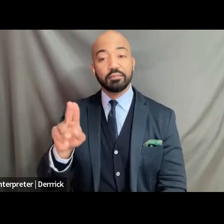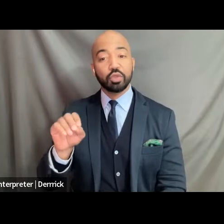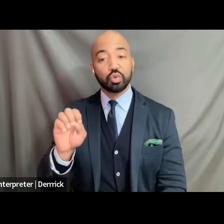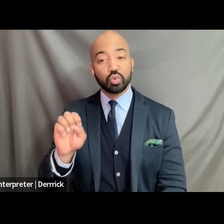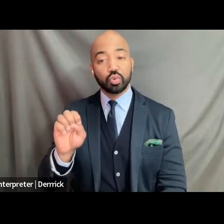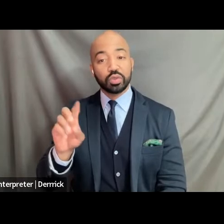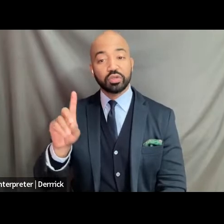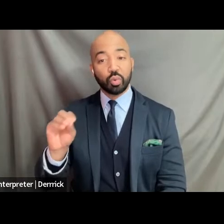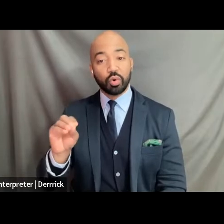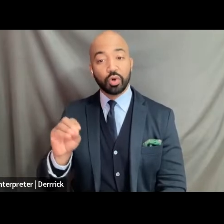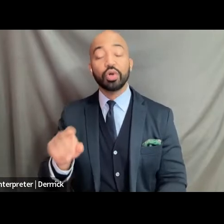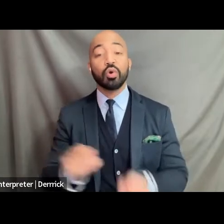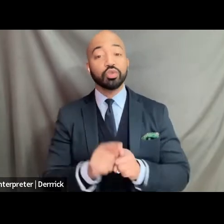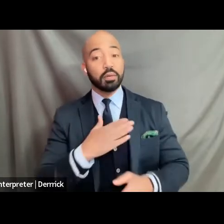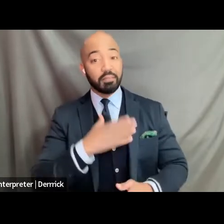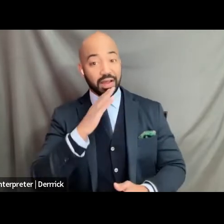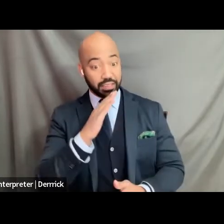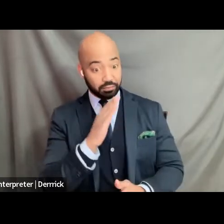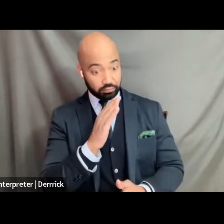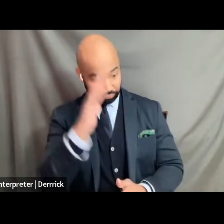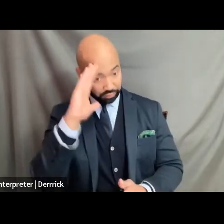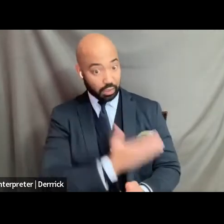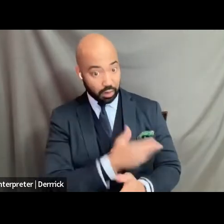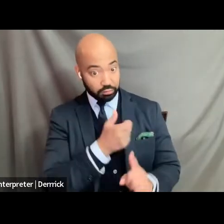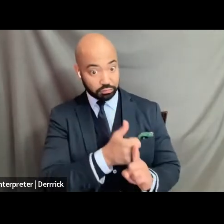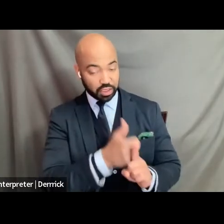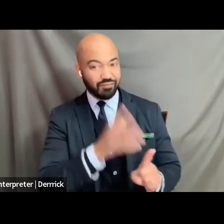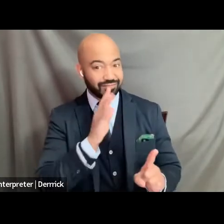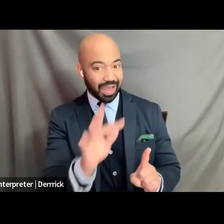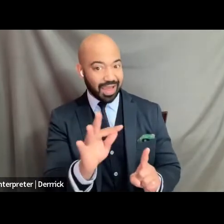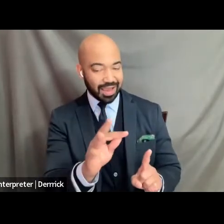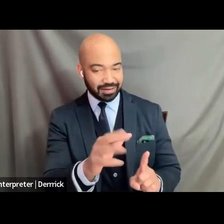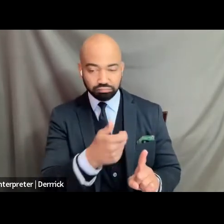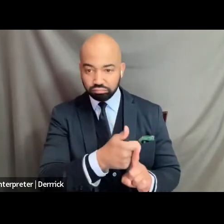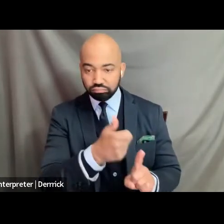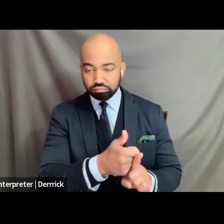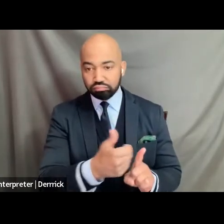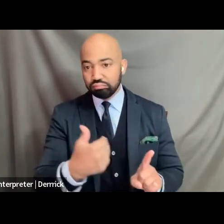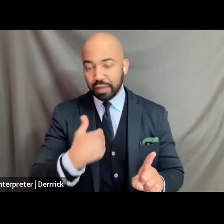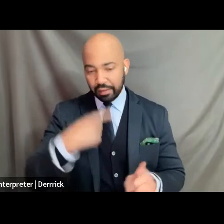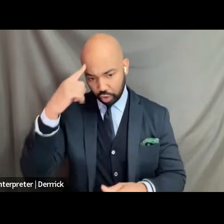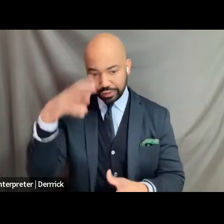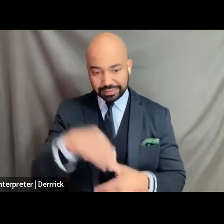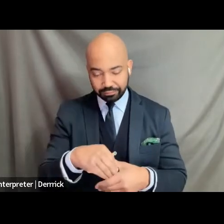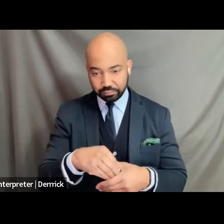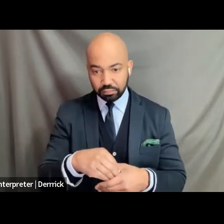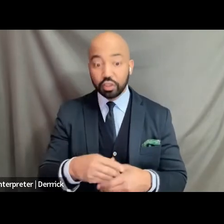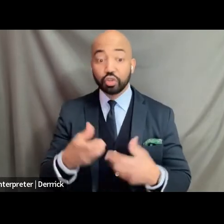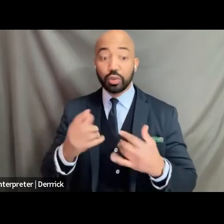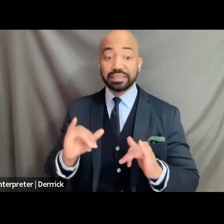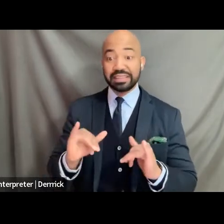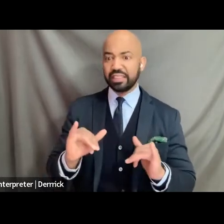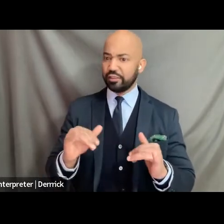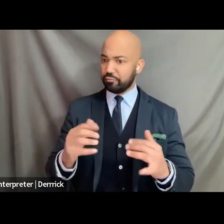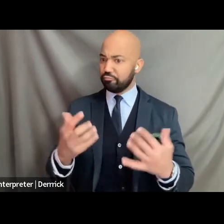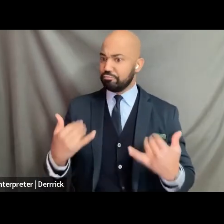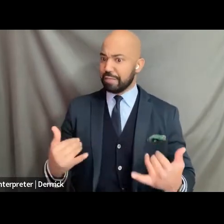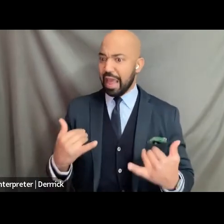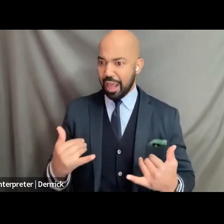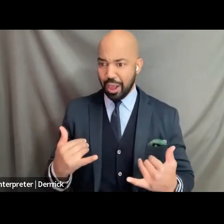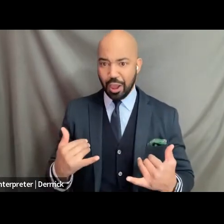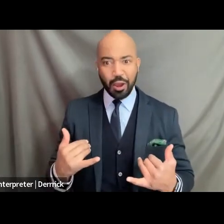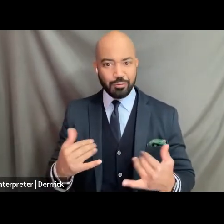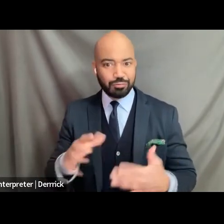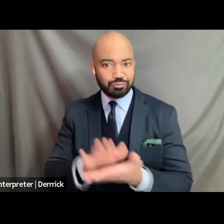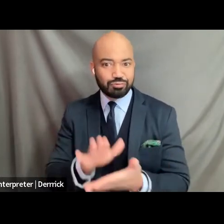son who's nine years old and he's at school today you know still wearing his mask you know in maryland